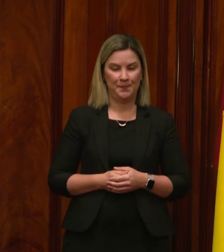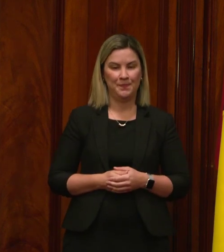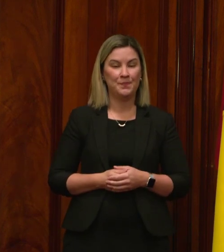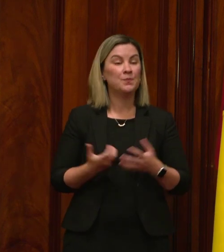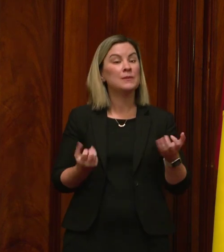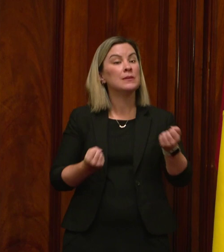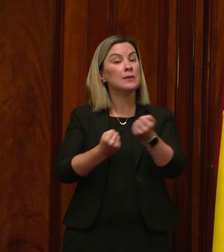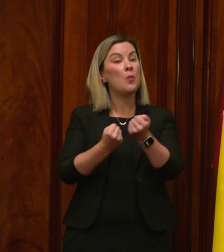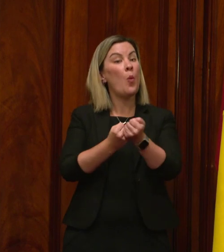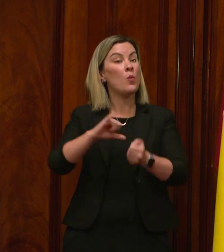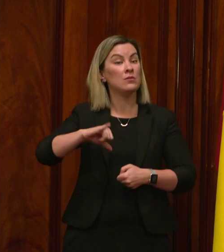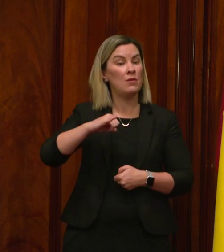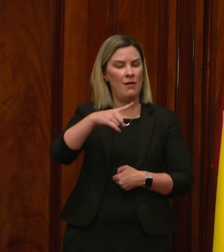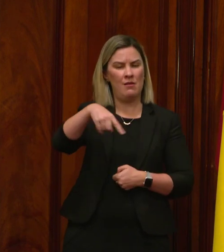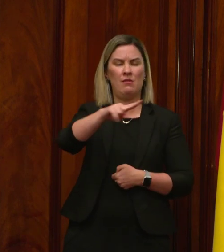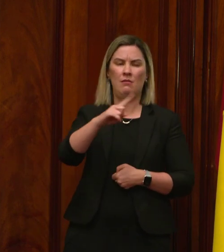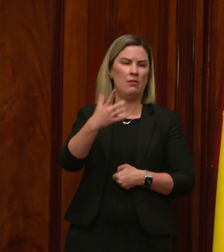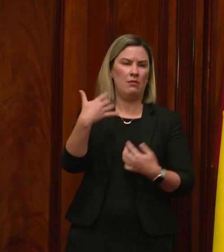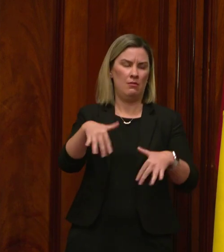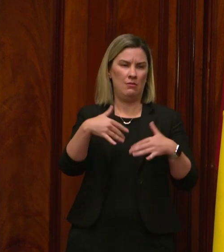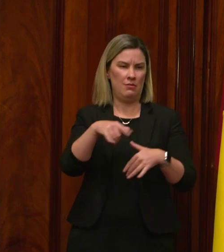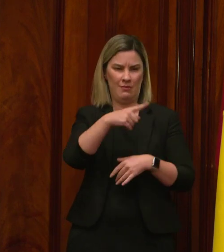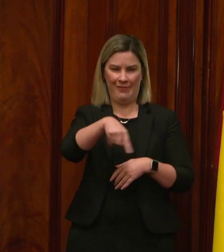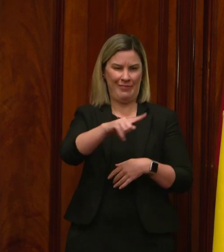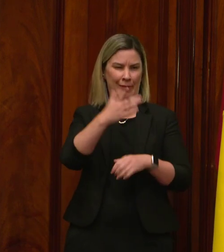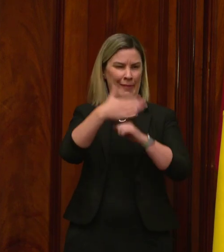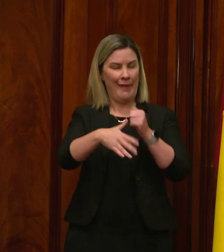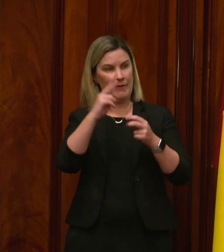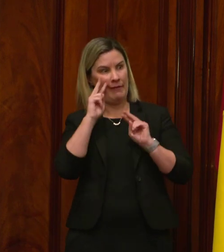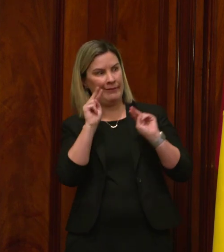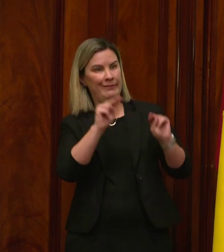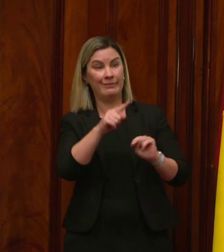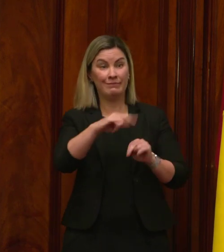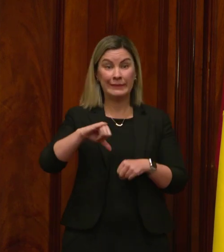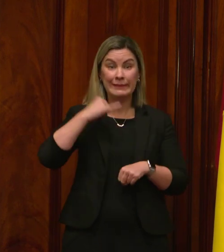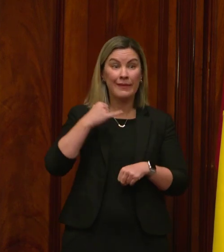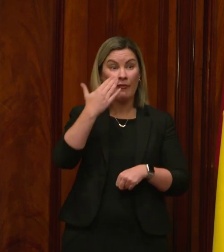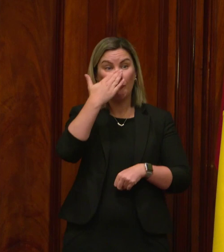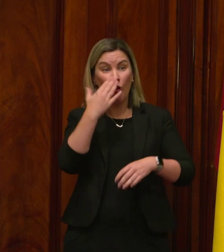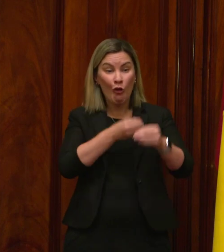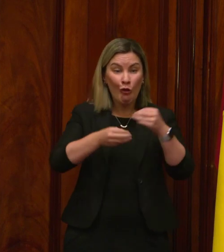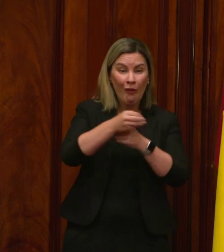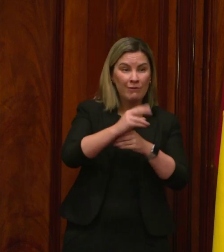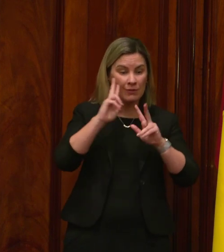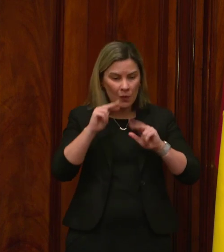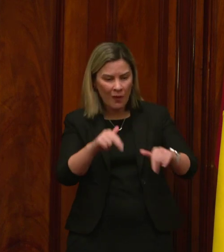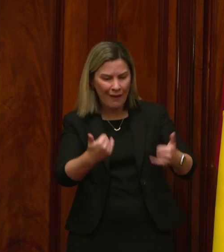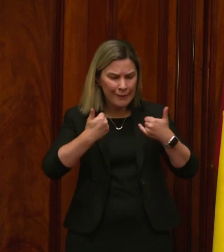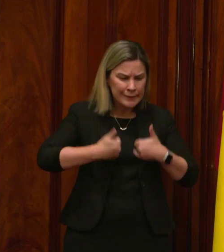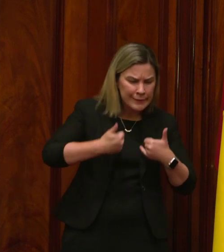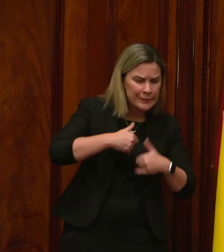Support staff are the unsung heroes of the school system, staffing the front office, looking after students in the sick bay,